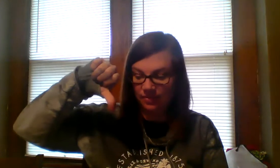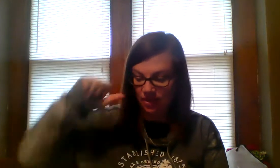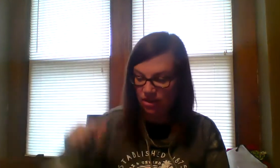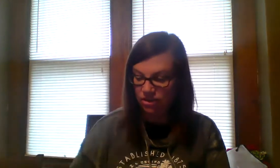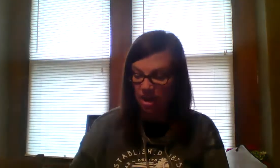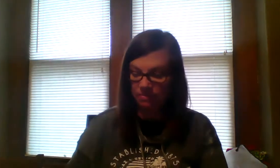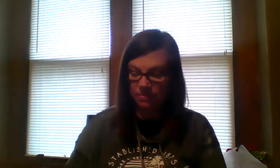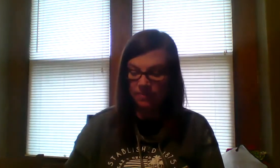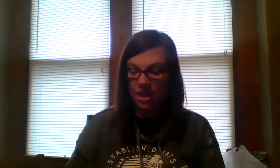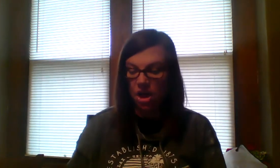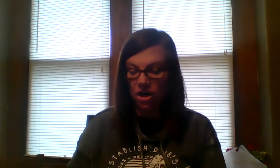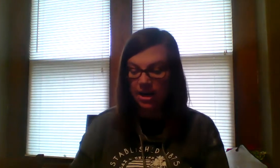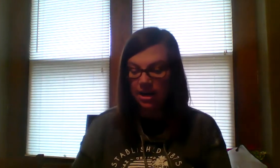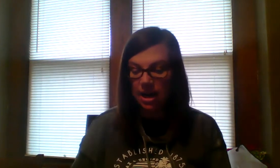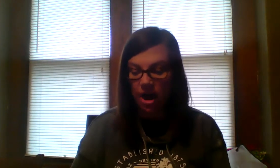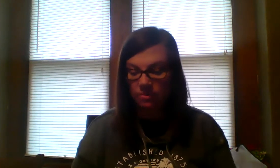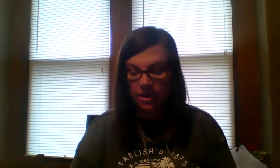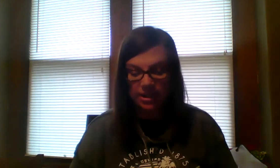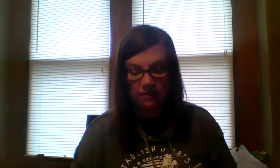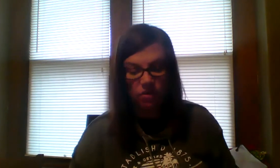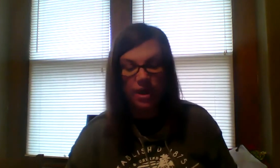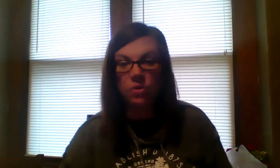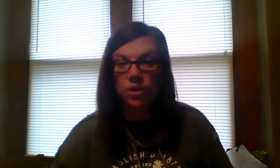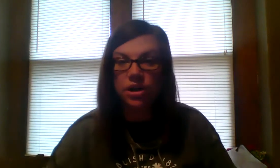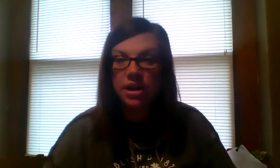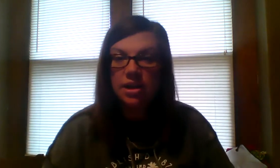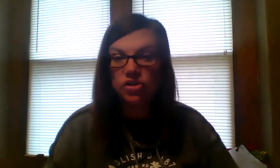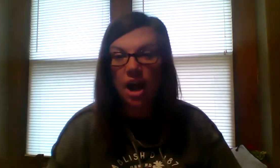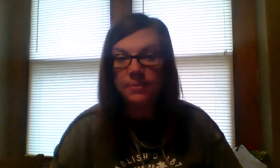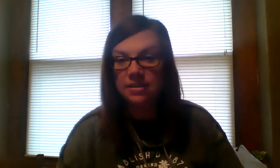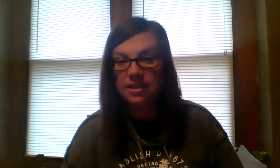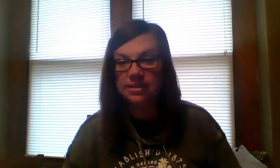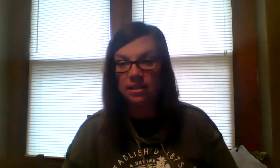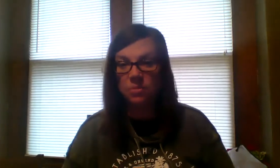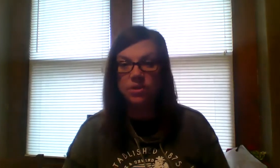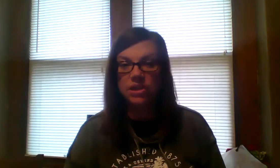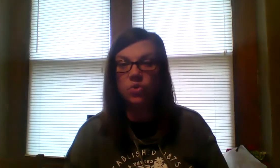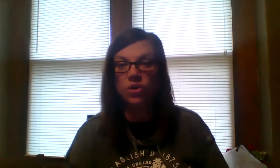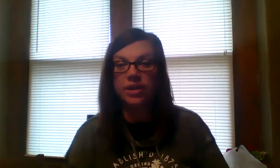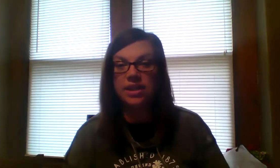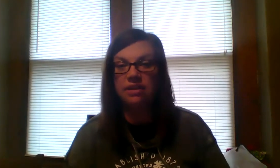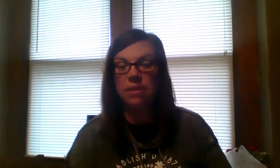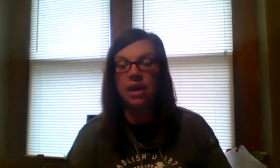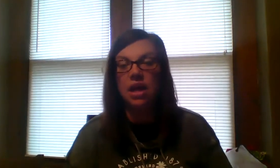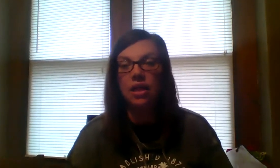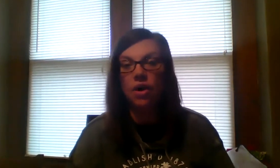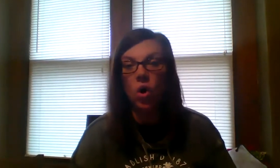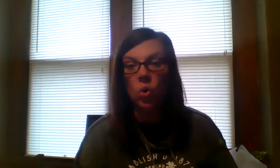Good job. All right, now I'm going to give you a word chopped into syllables, and you're going to give me the whole